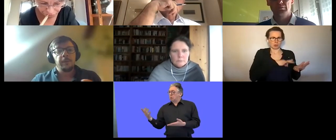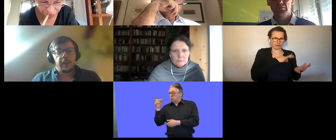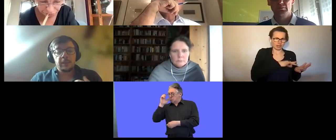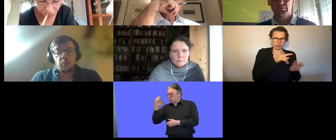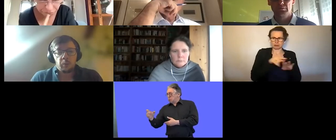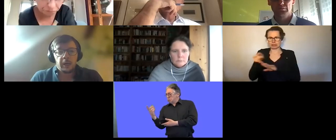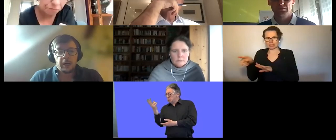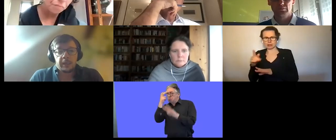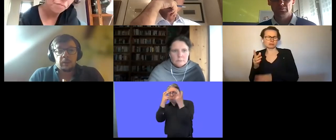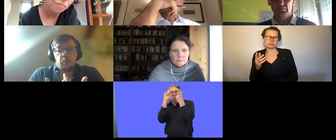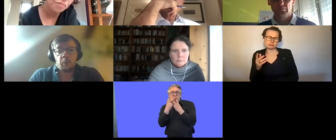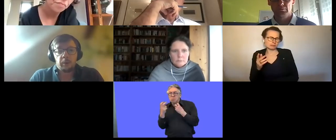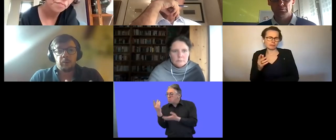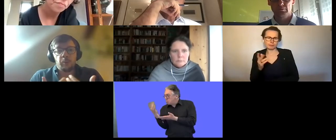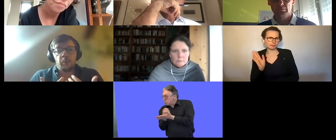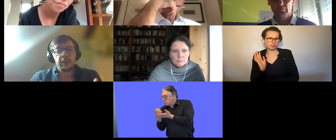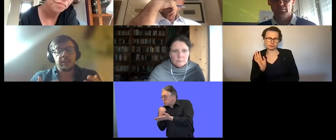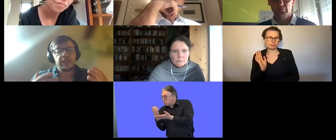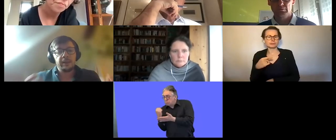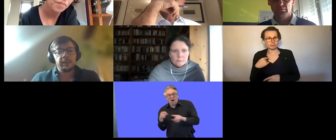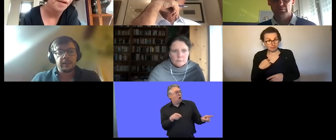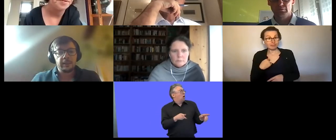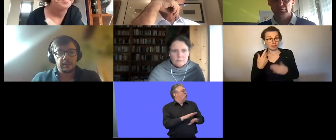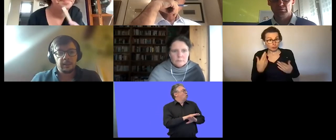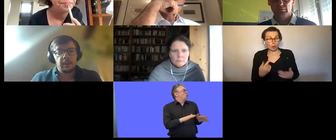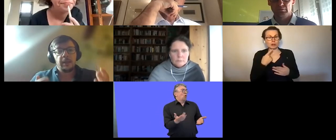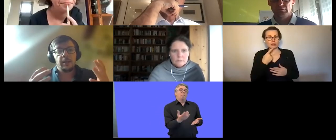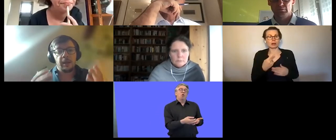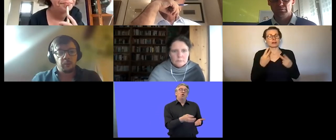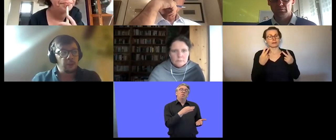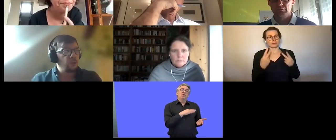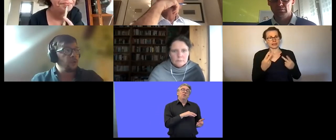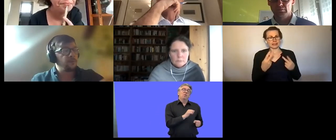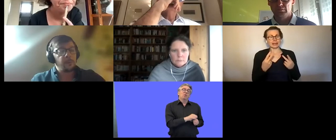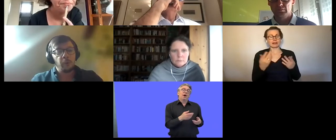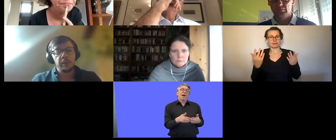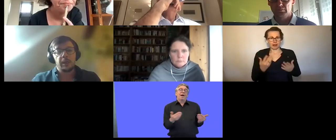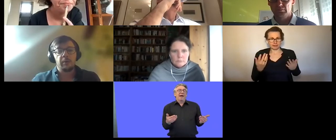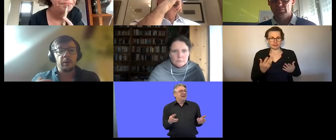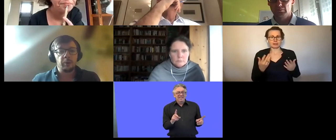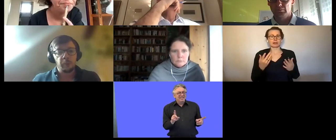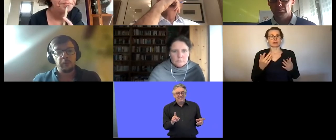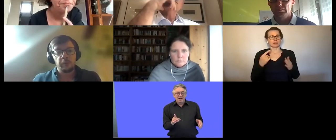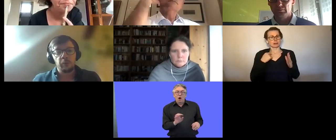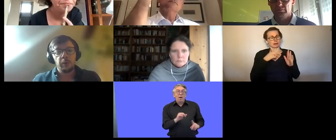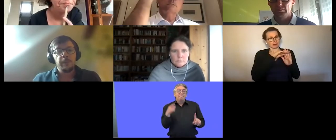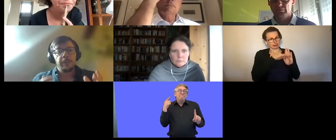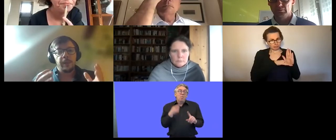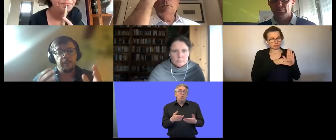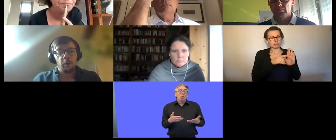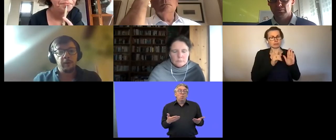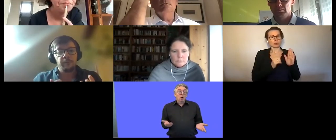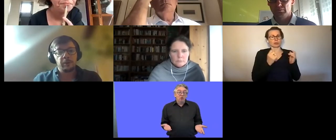and this is what we are actually promoting we're promoting these guarantees that would ensure that from a policy and a regulatory point of view